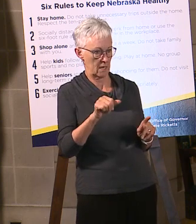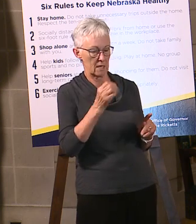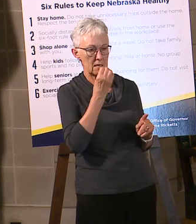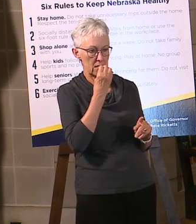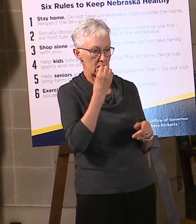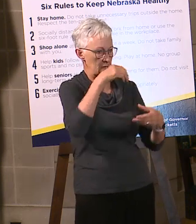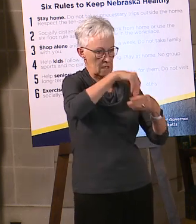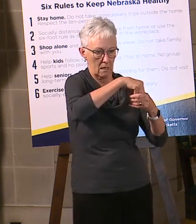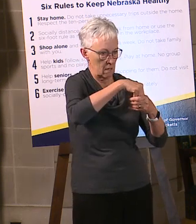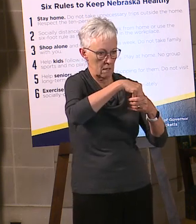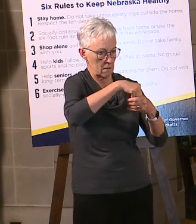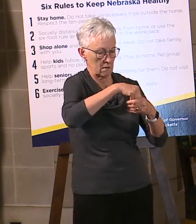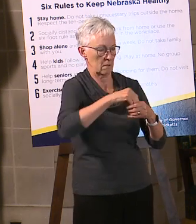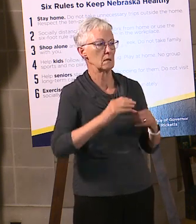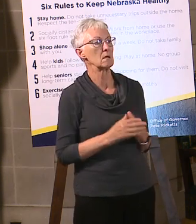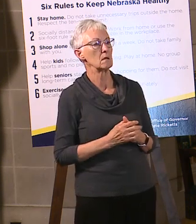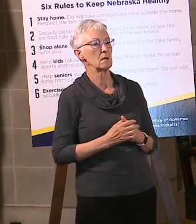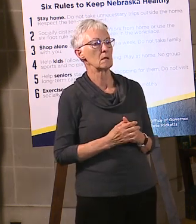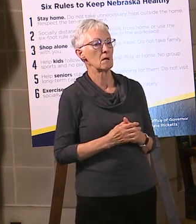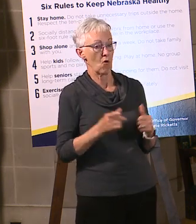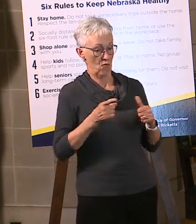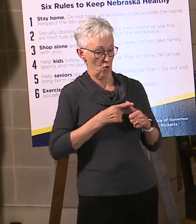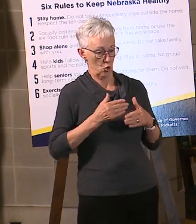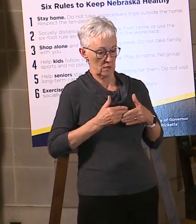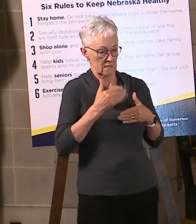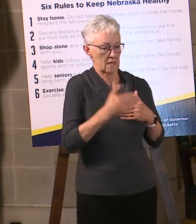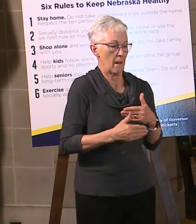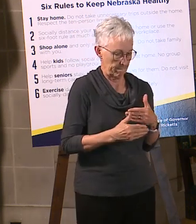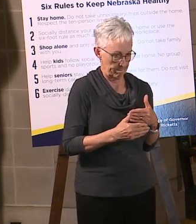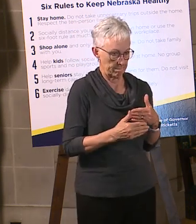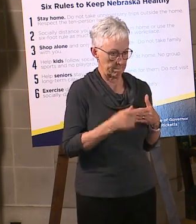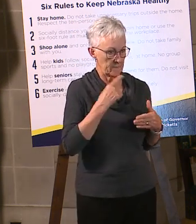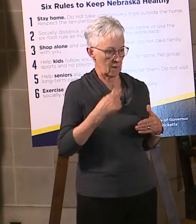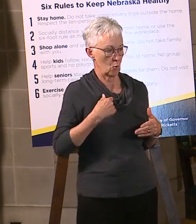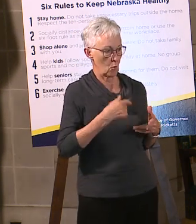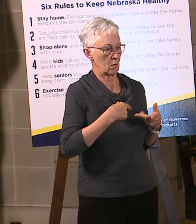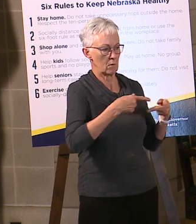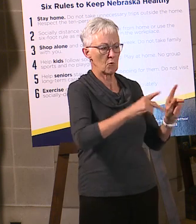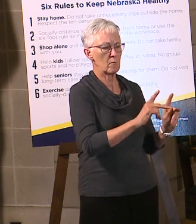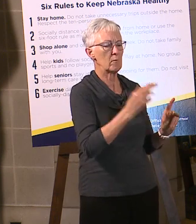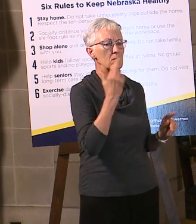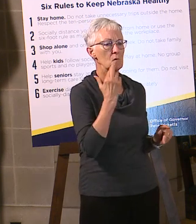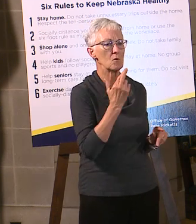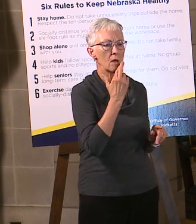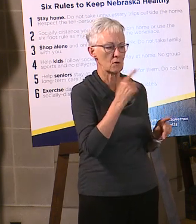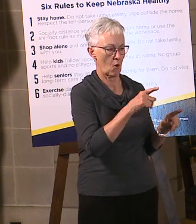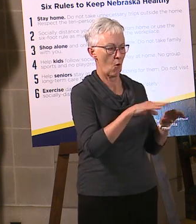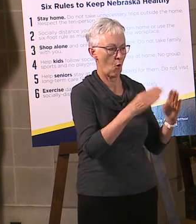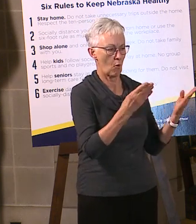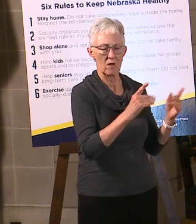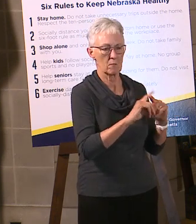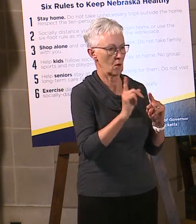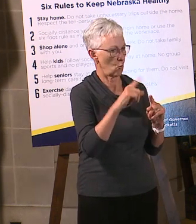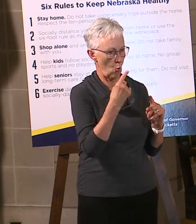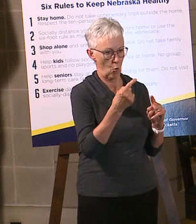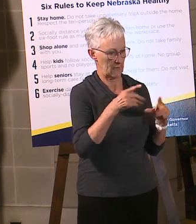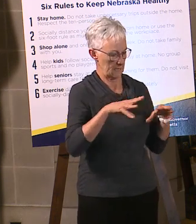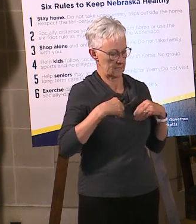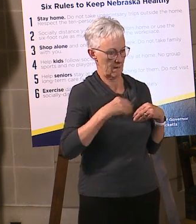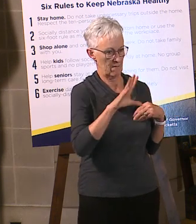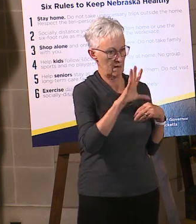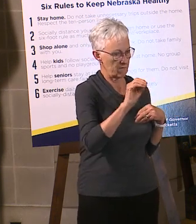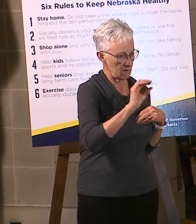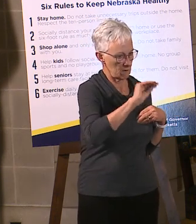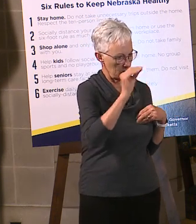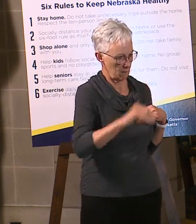step at the beginning of this month, we said we relaxed the restriction on restaurants so that they could have 50% of their capacity. But